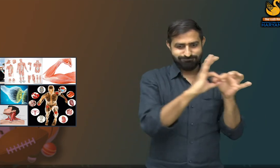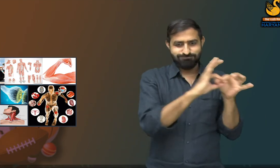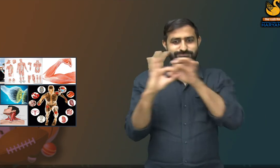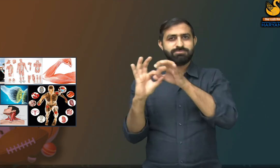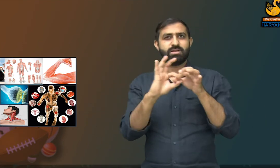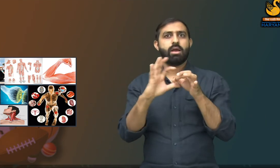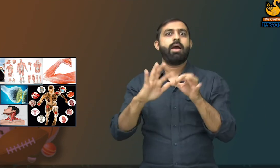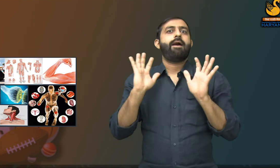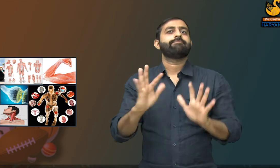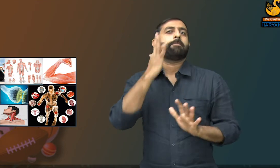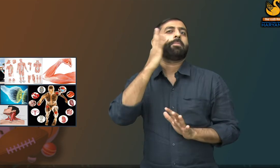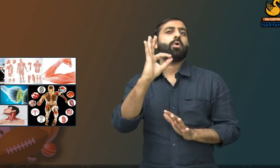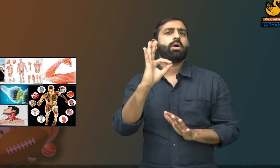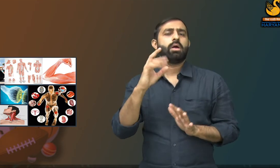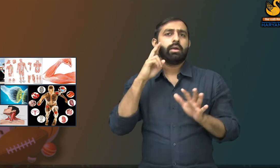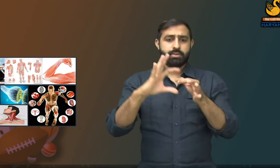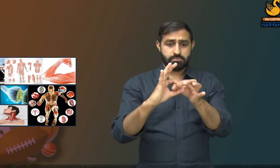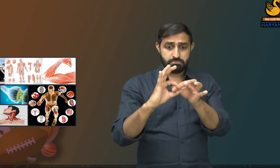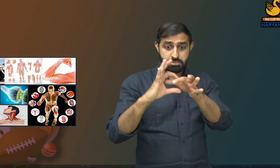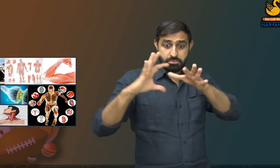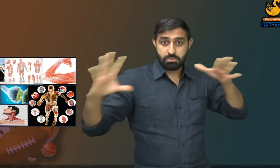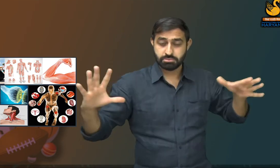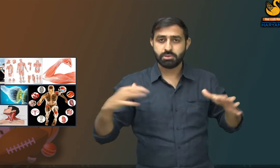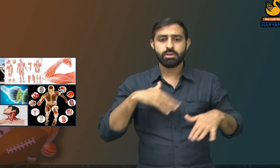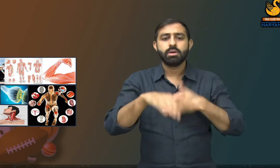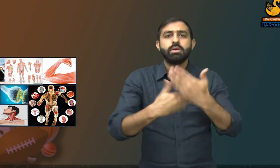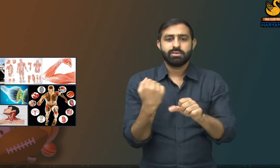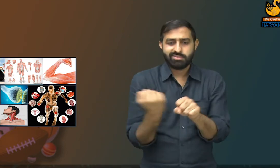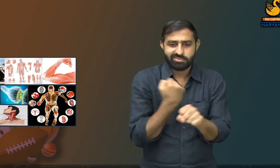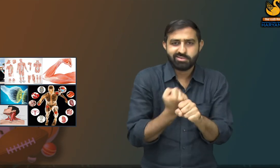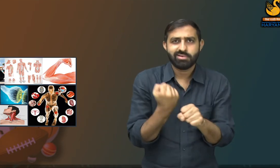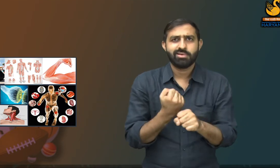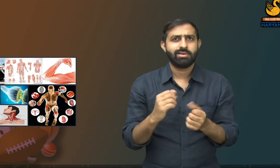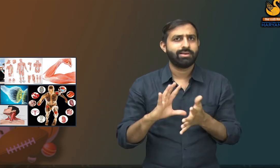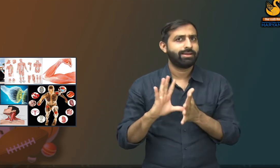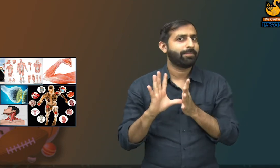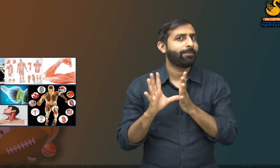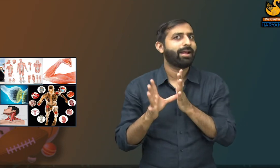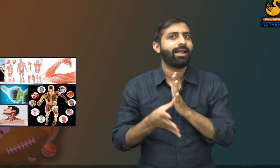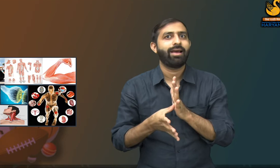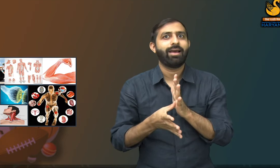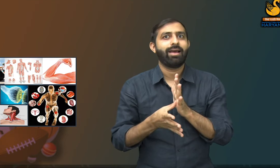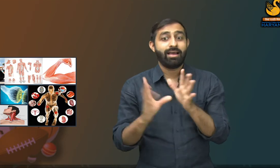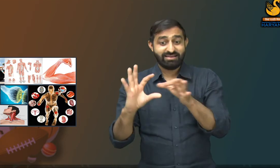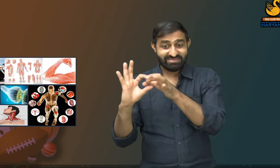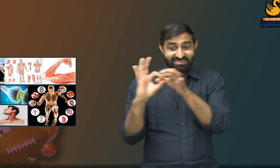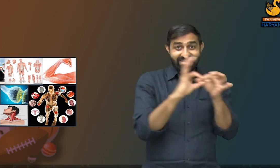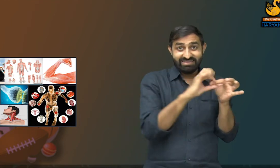and dependent upon one another to function. If the connection breaks between the organs, then the body will not function properly.